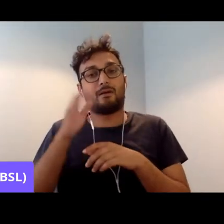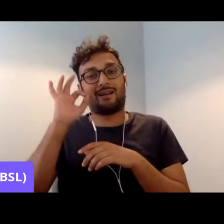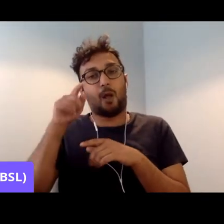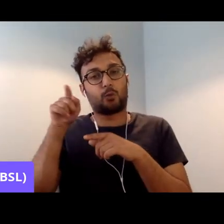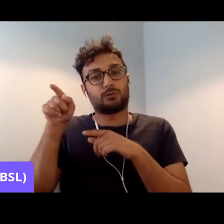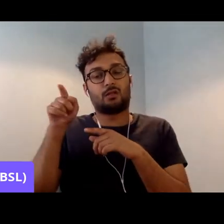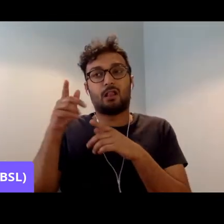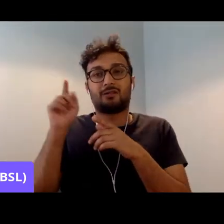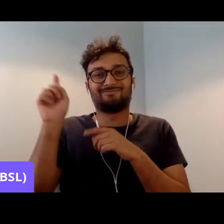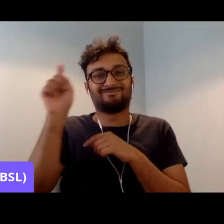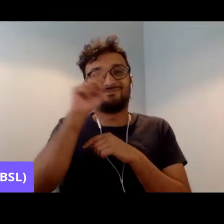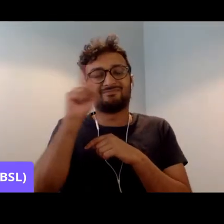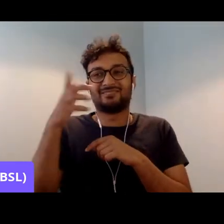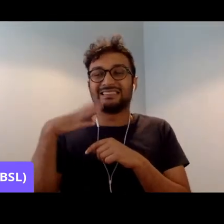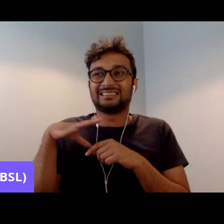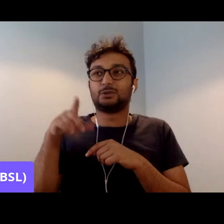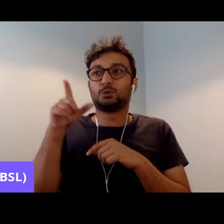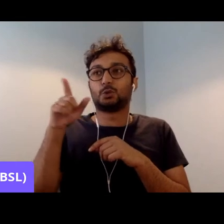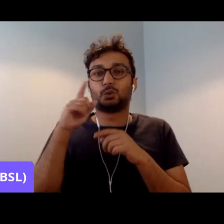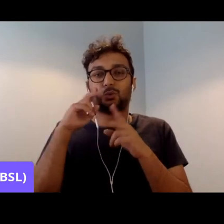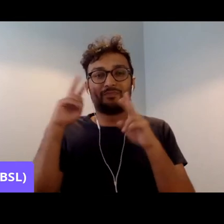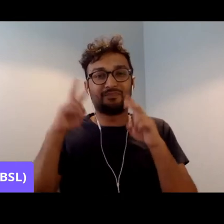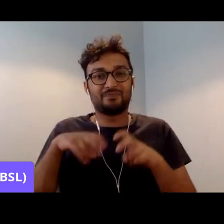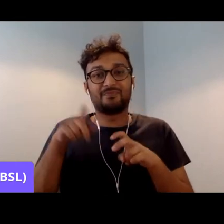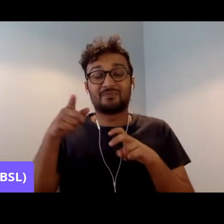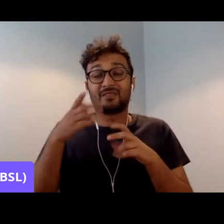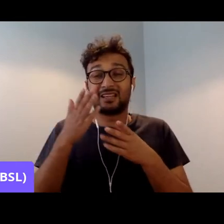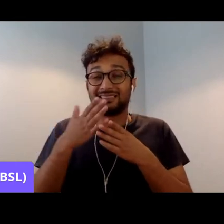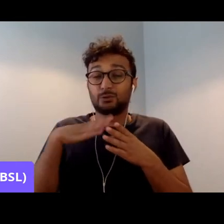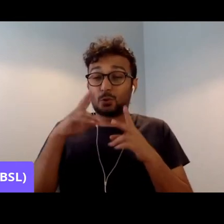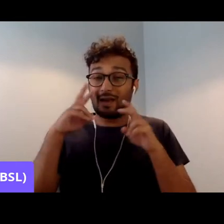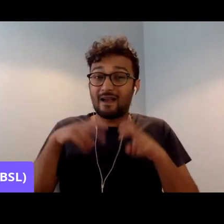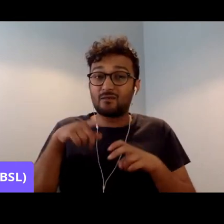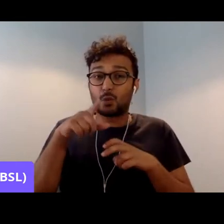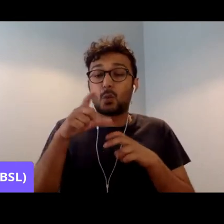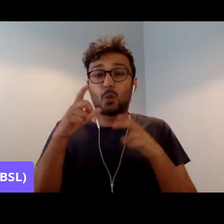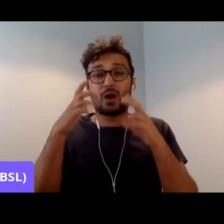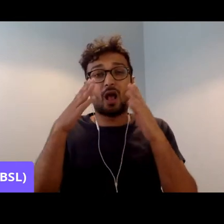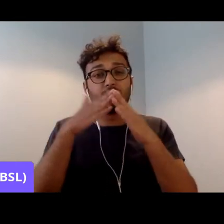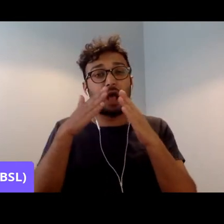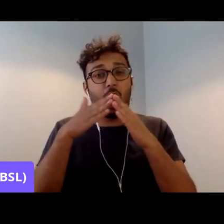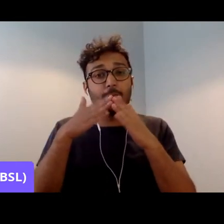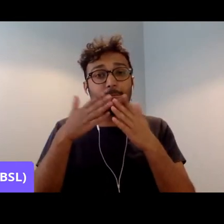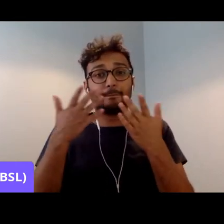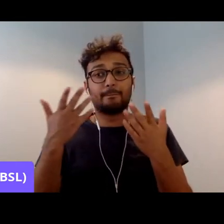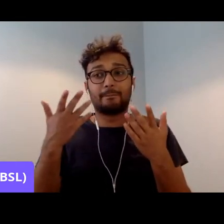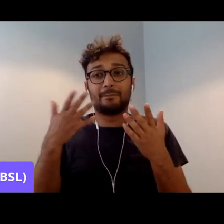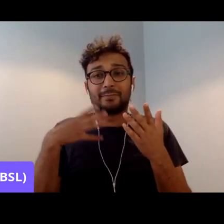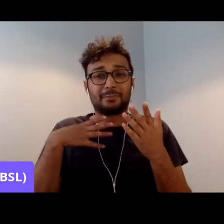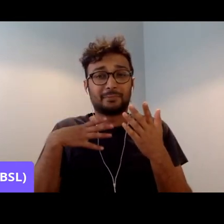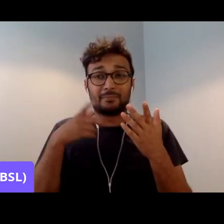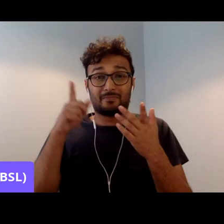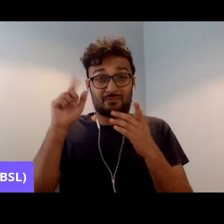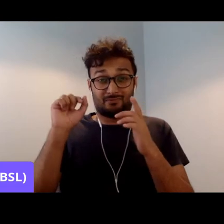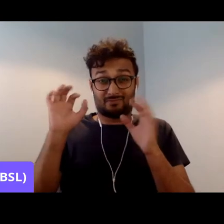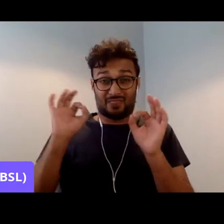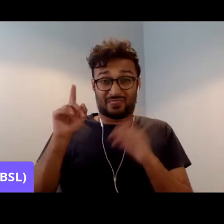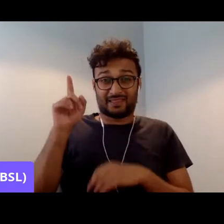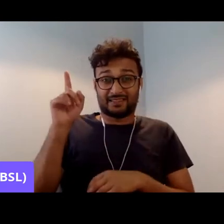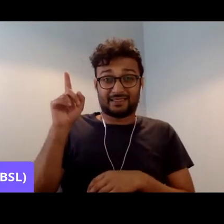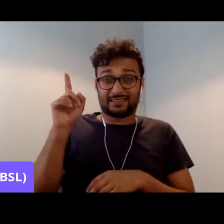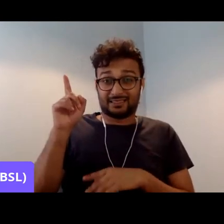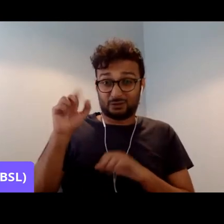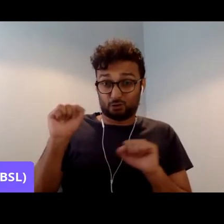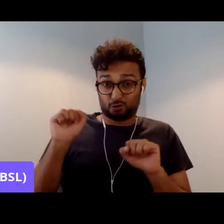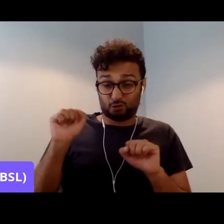look at issues like asylum and so on, which they really have not done. I mean, I think it's, in a way, it's also up to us to